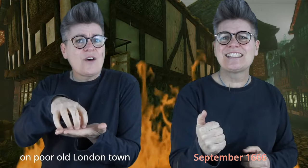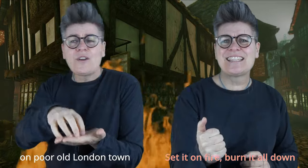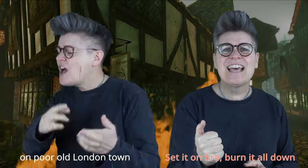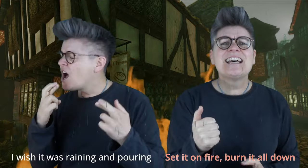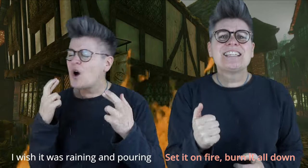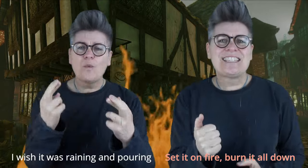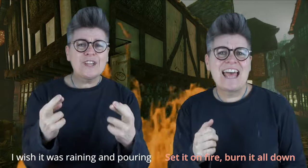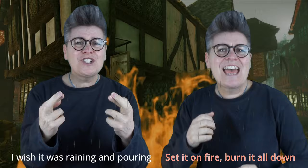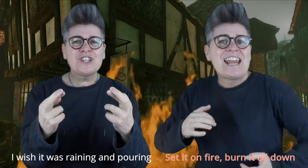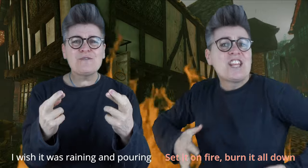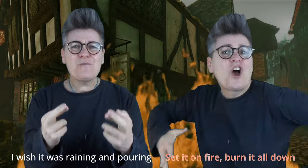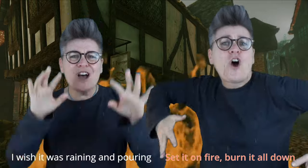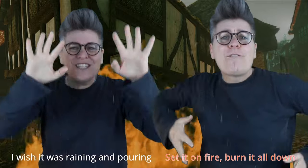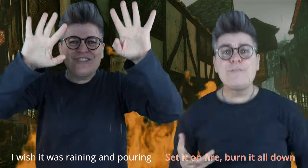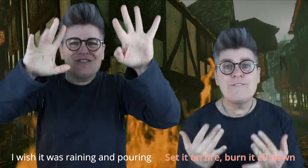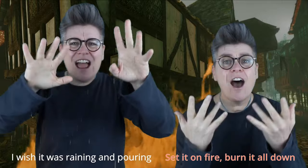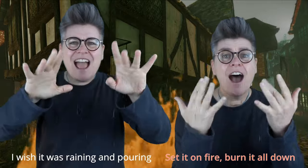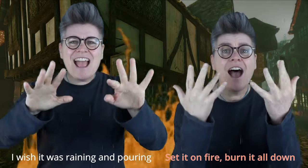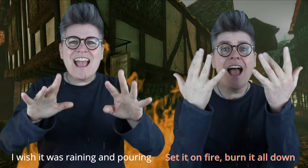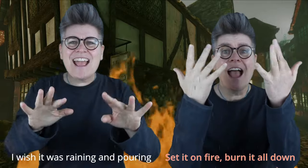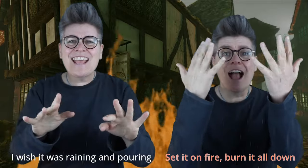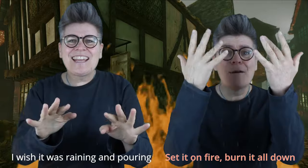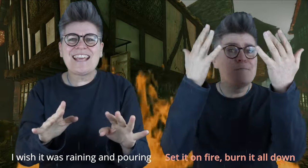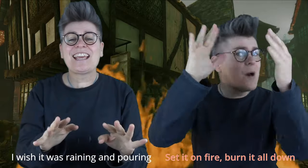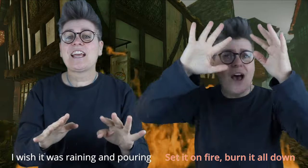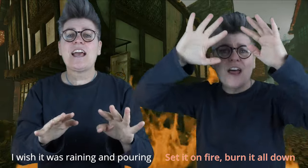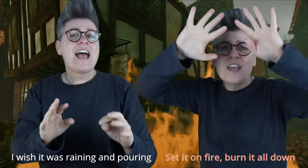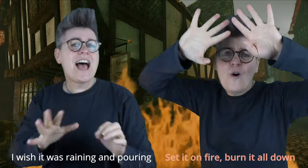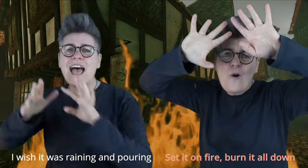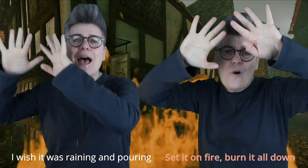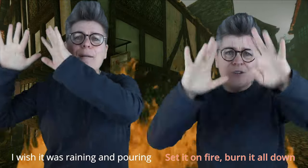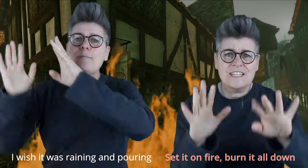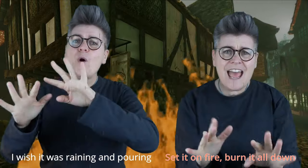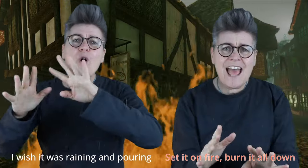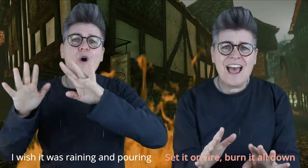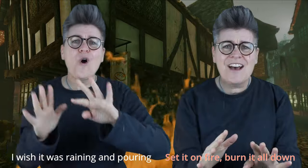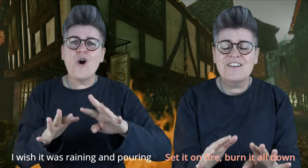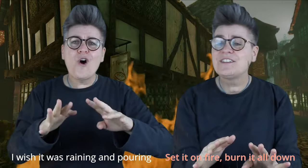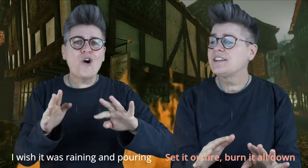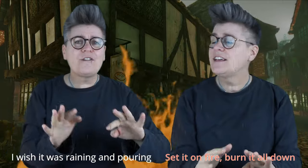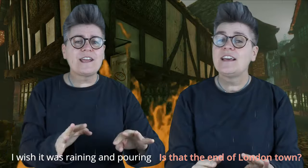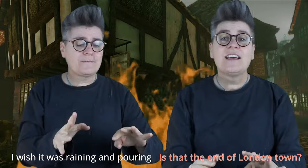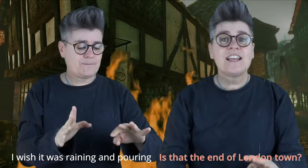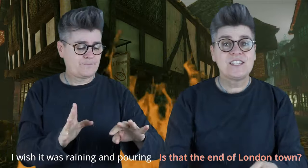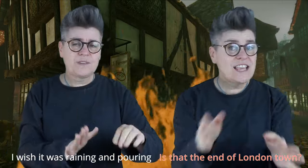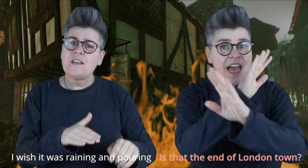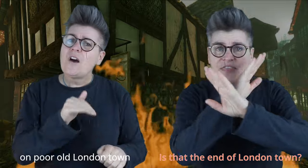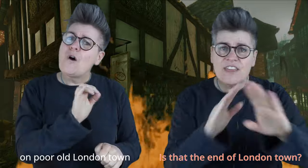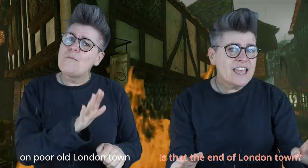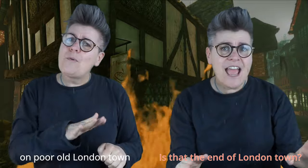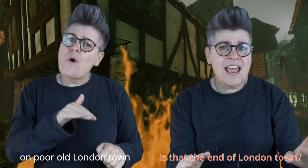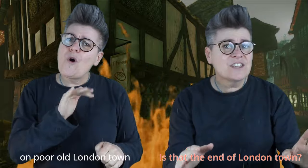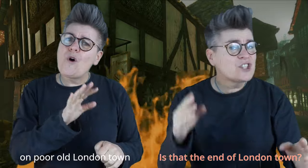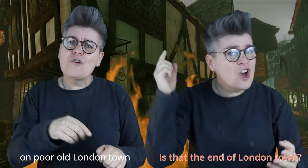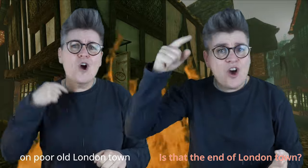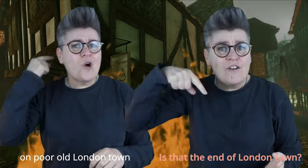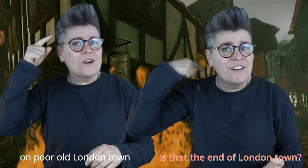A Set it on fire, burn it all down Is that the end of